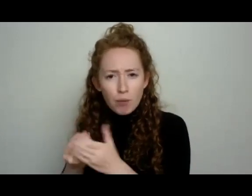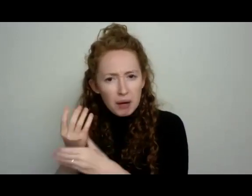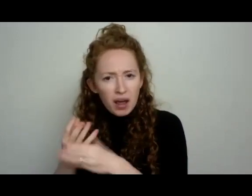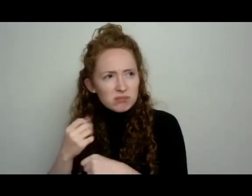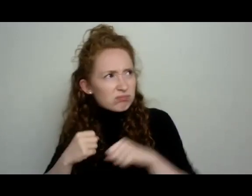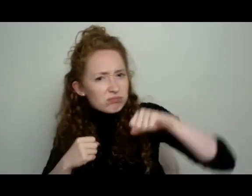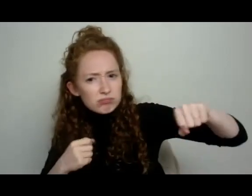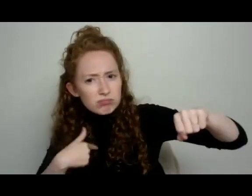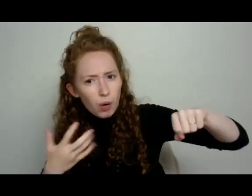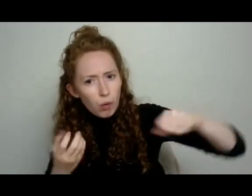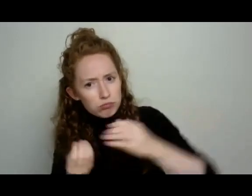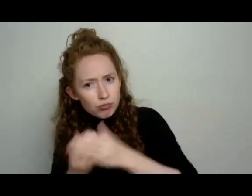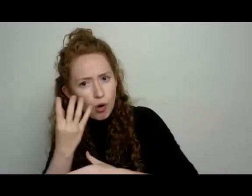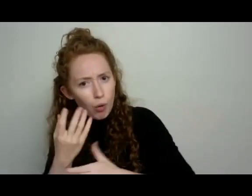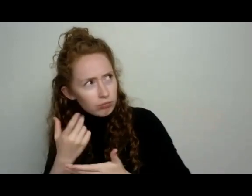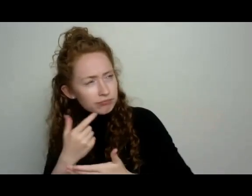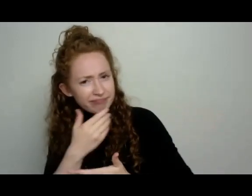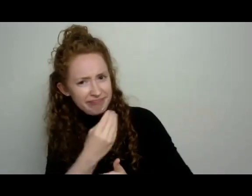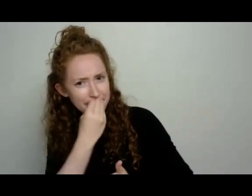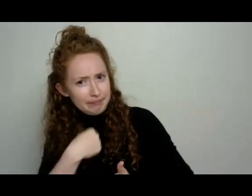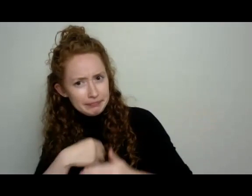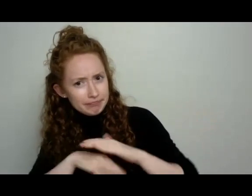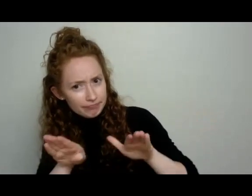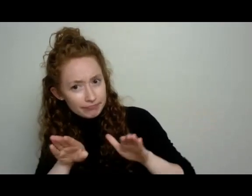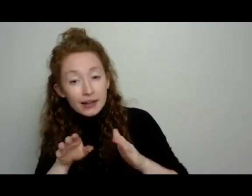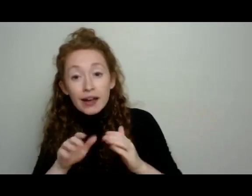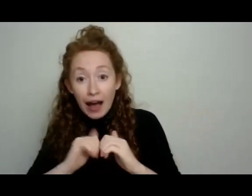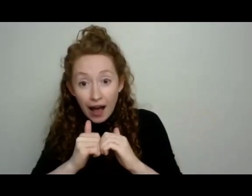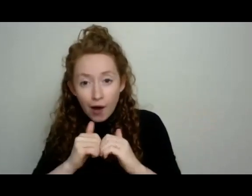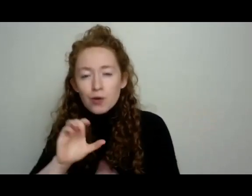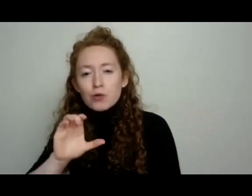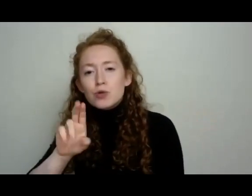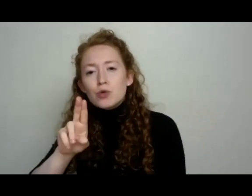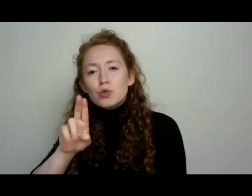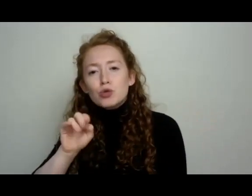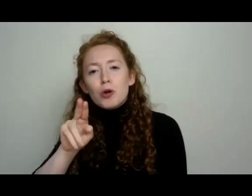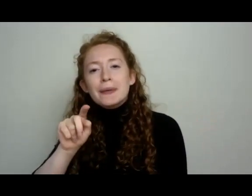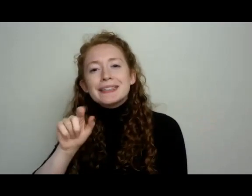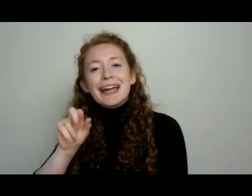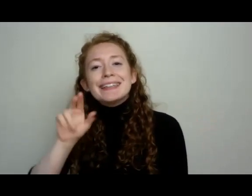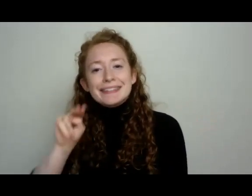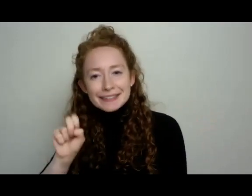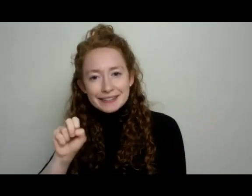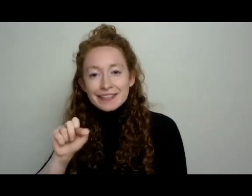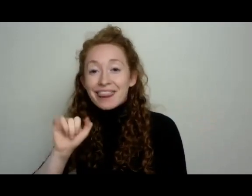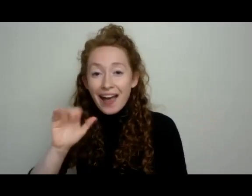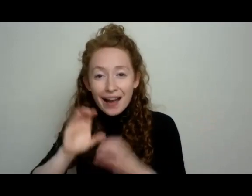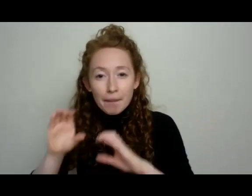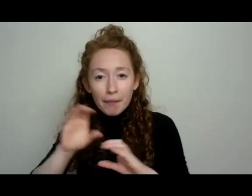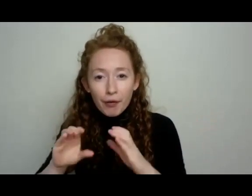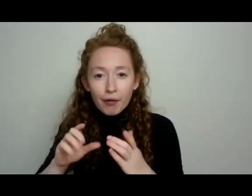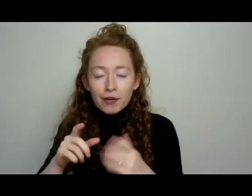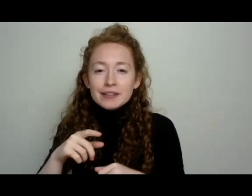compounds, cucurbitacins, welcome. And so it's so one of the things that our brilliant indigenous